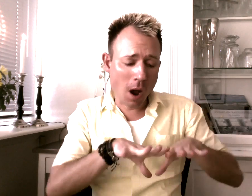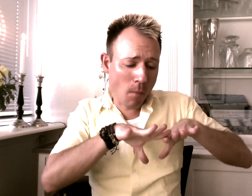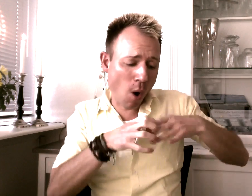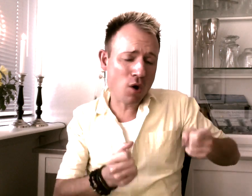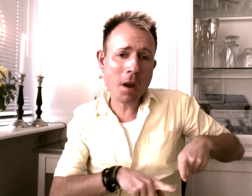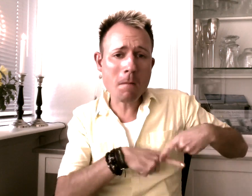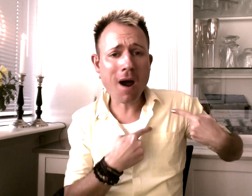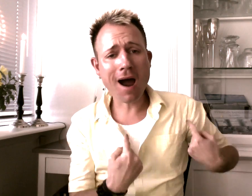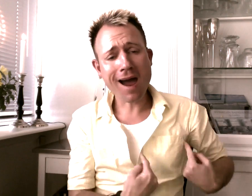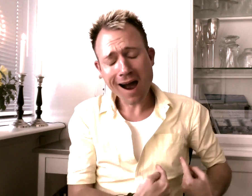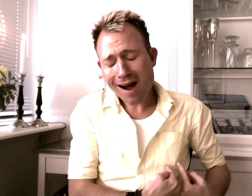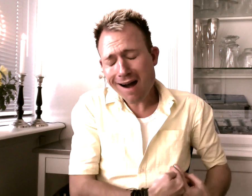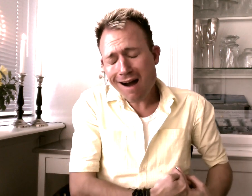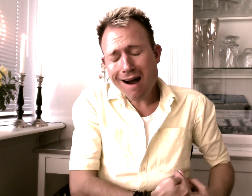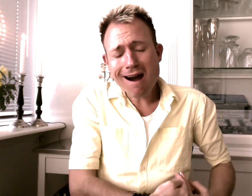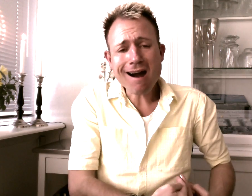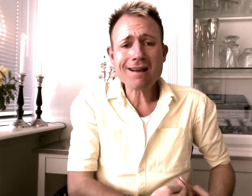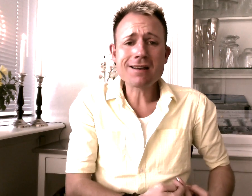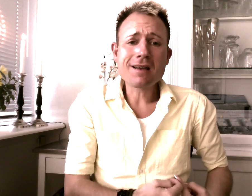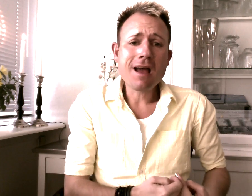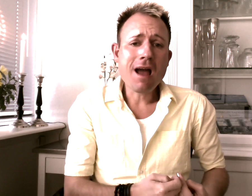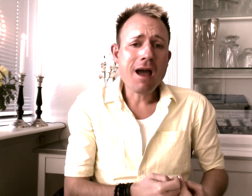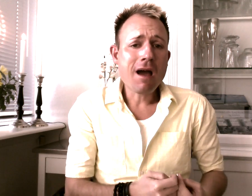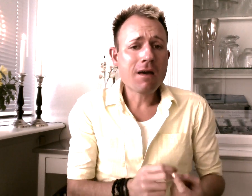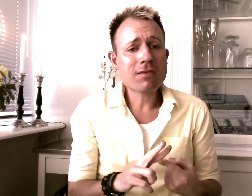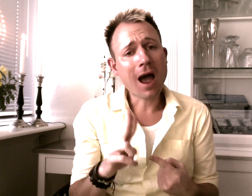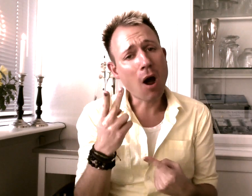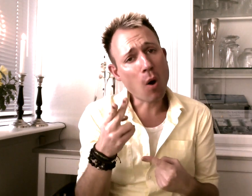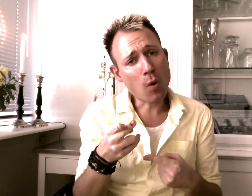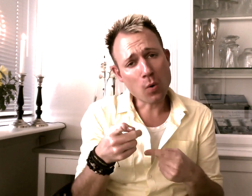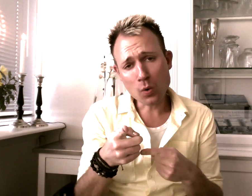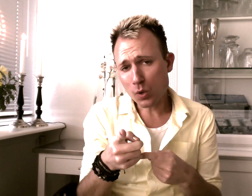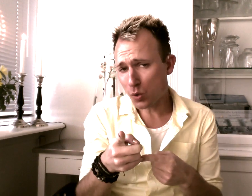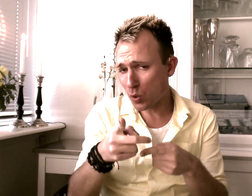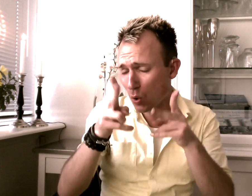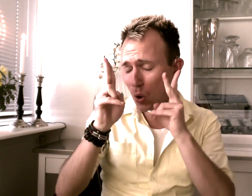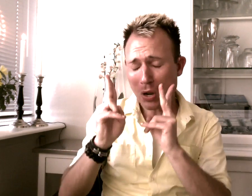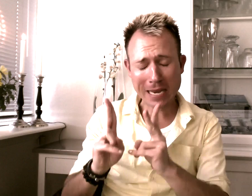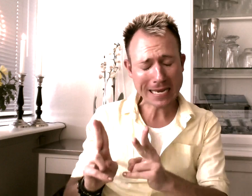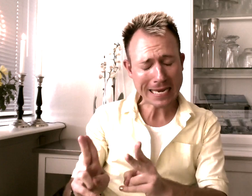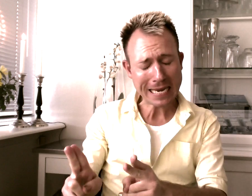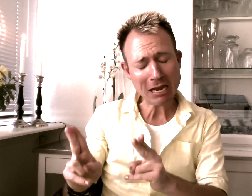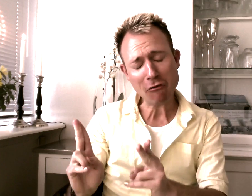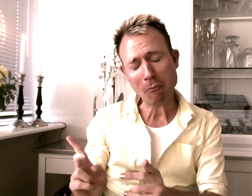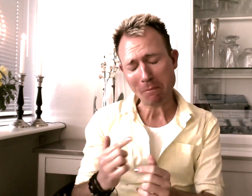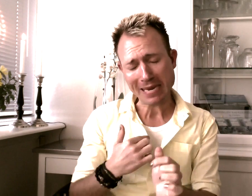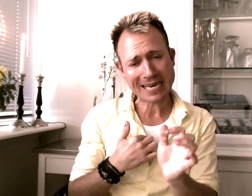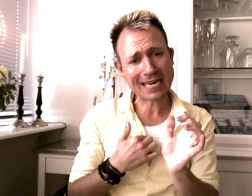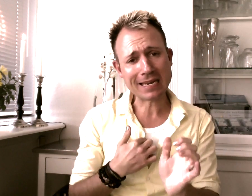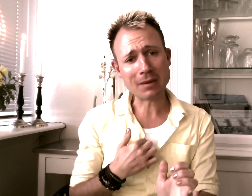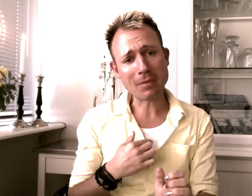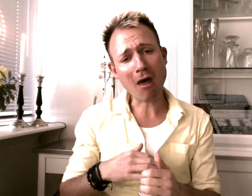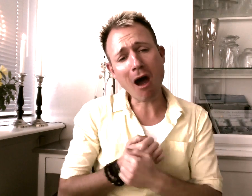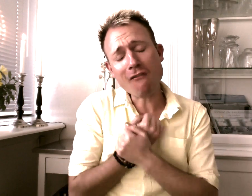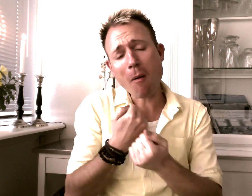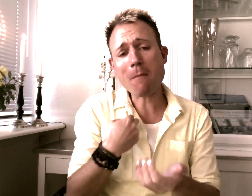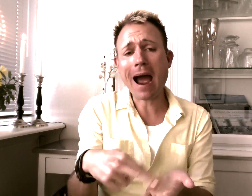broken my heart And now you leave me Love of my